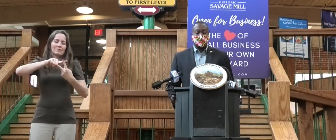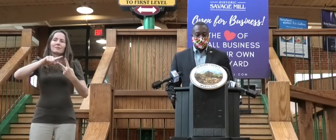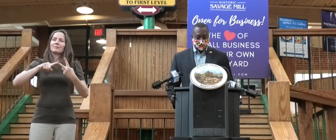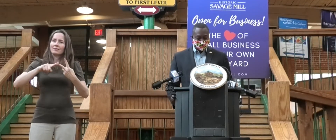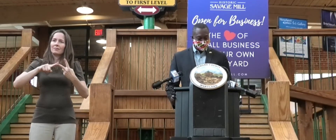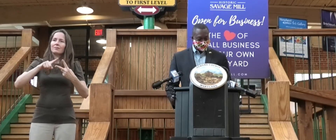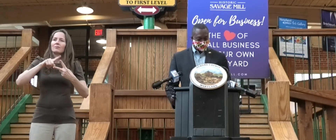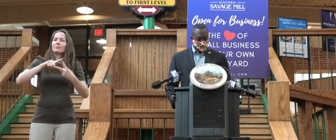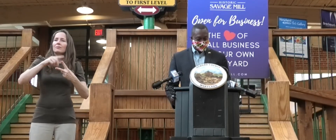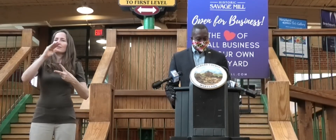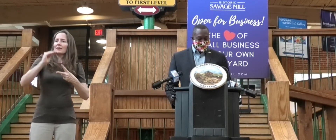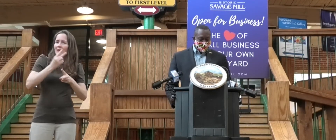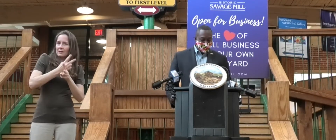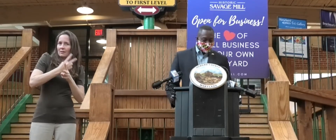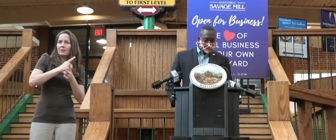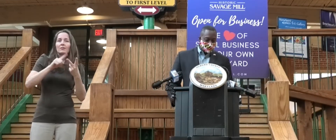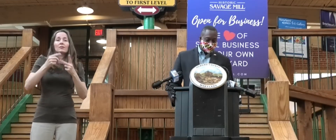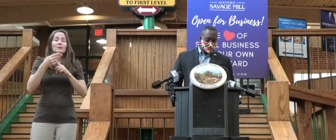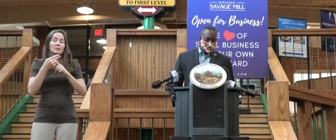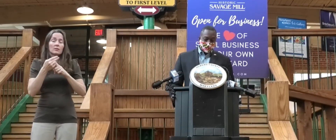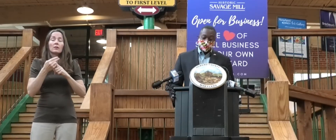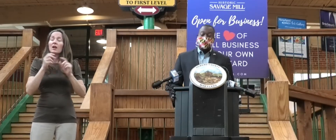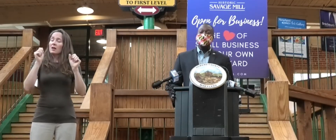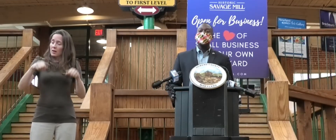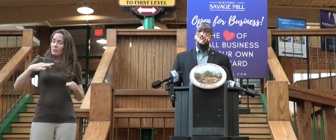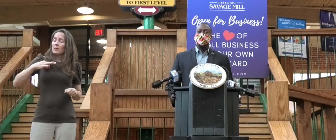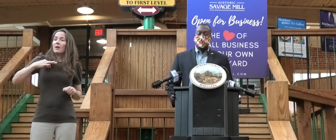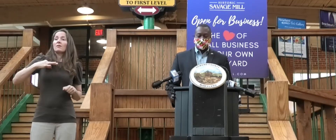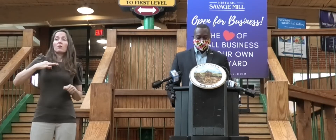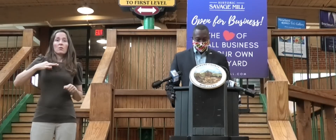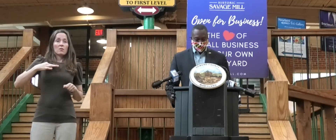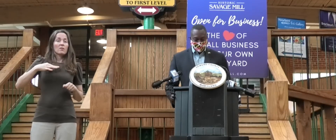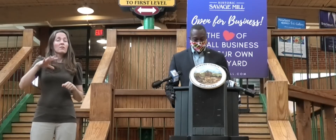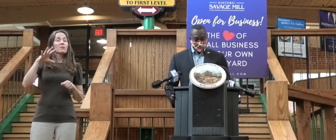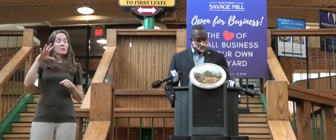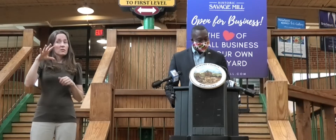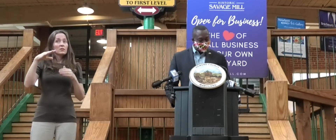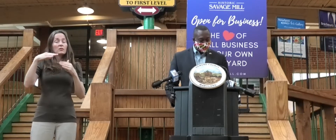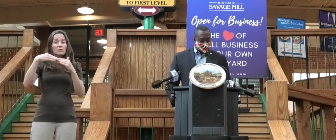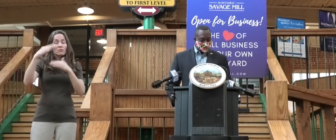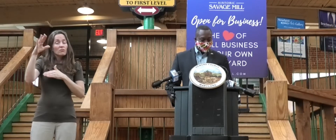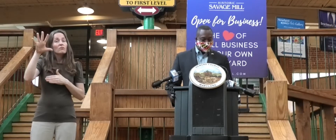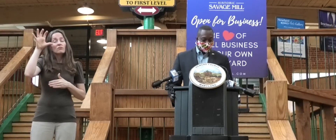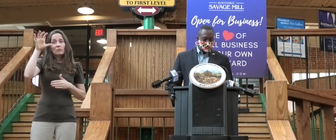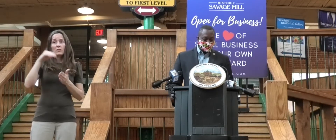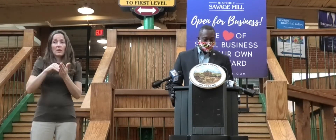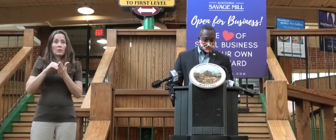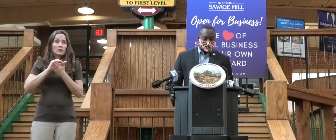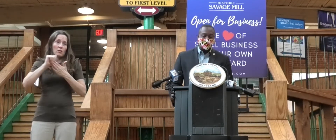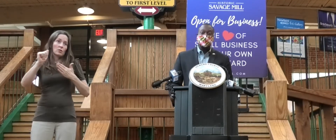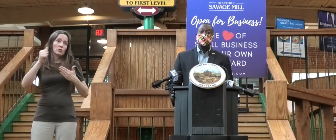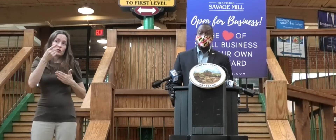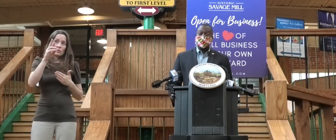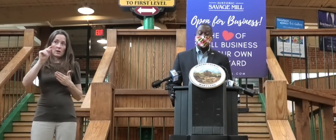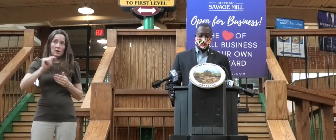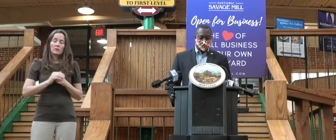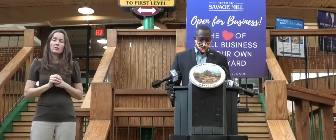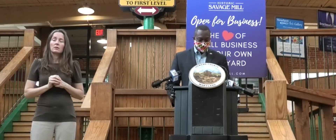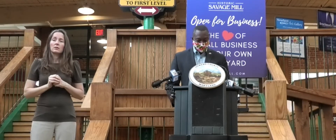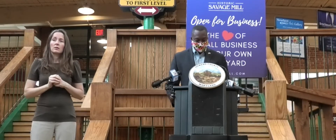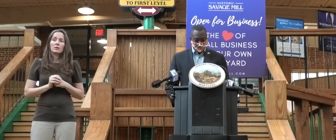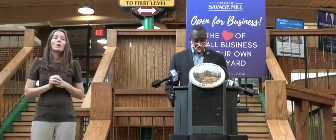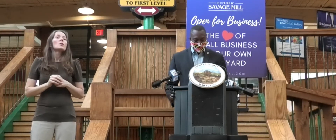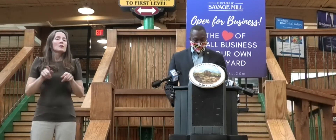grant. Here in Howard County and across Maryland, we've seen our data continue to trend in the right